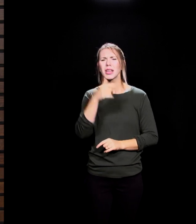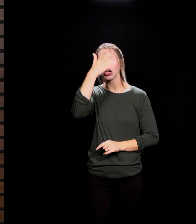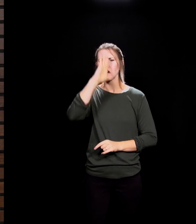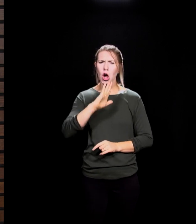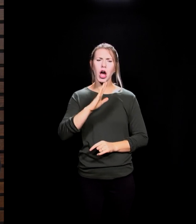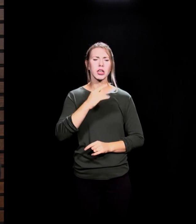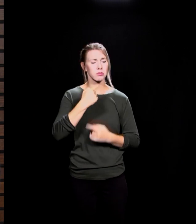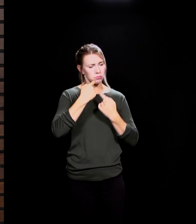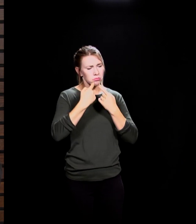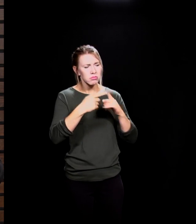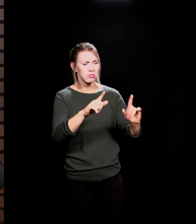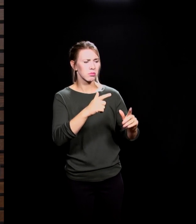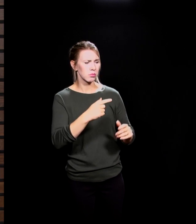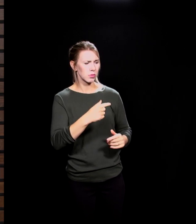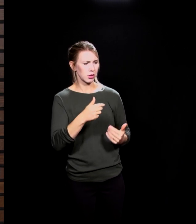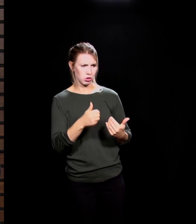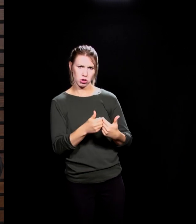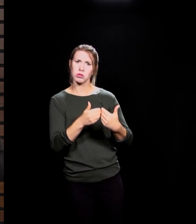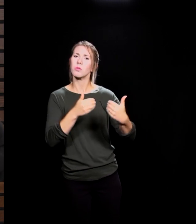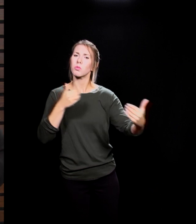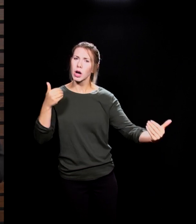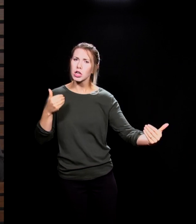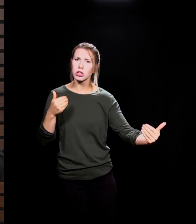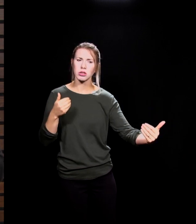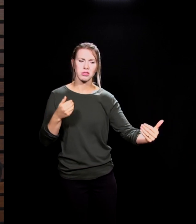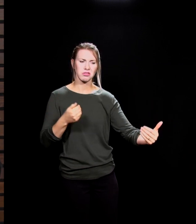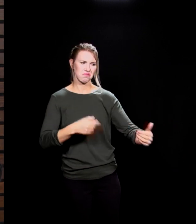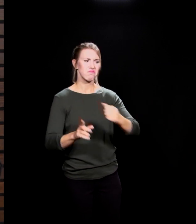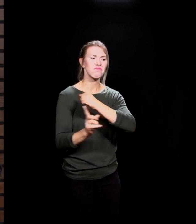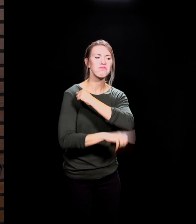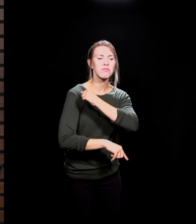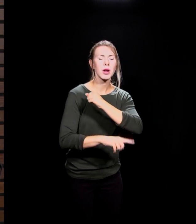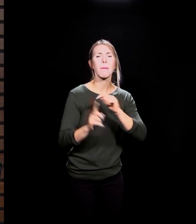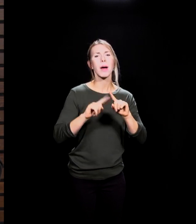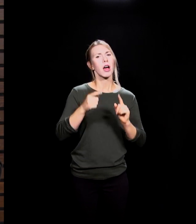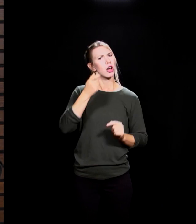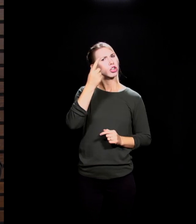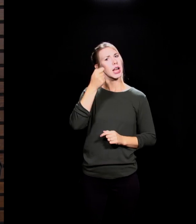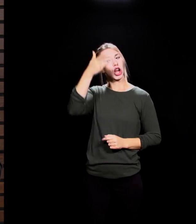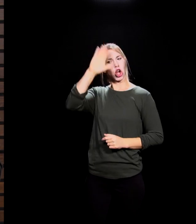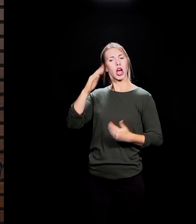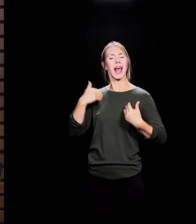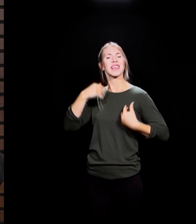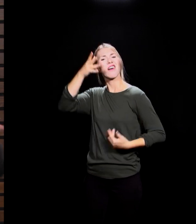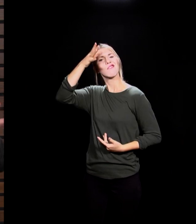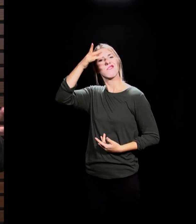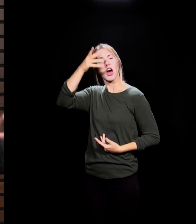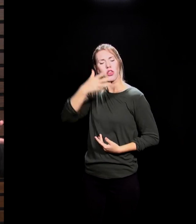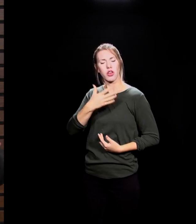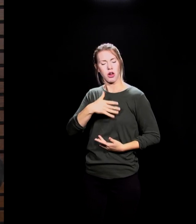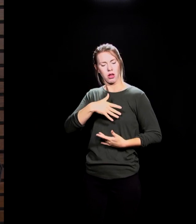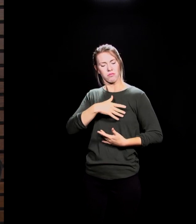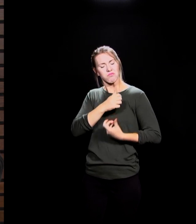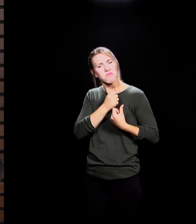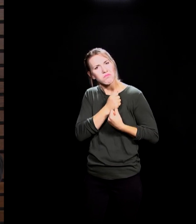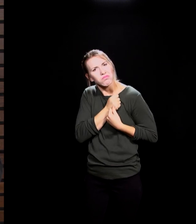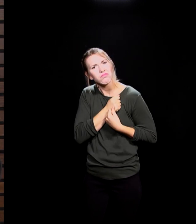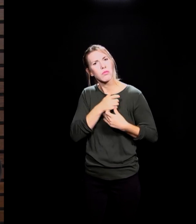just that he's stating the consequences. I believe with the loving heart of the Father, God calls out to Adam and Eve, knowing where they are, where are you?